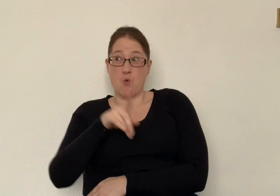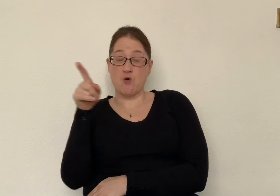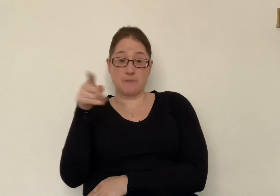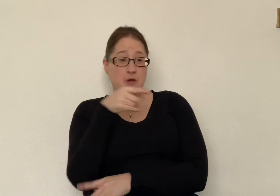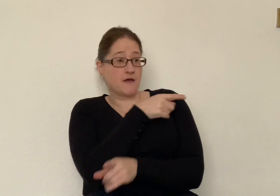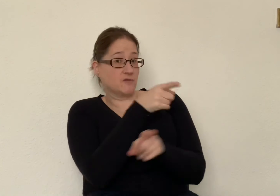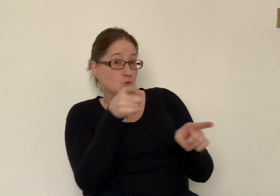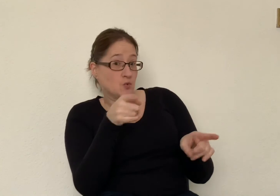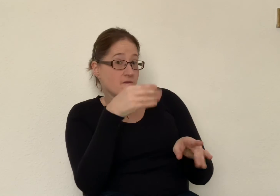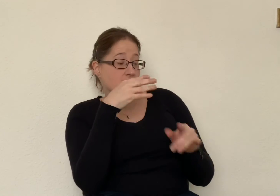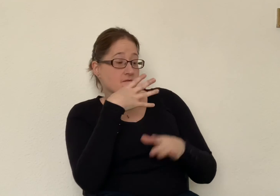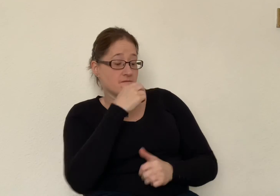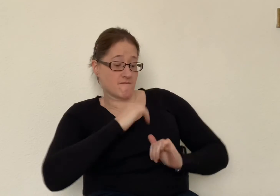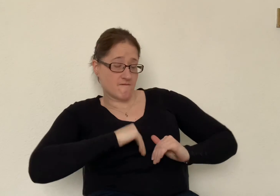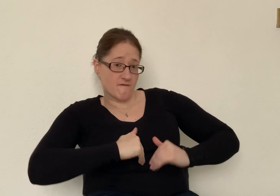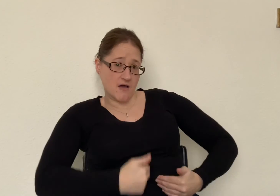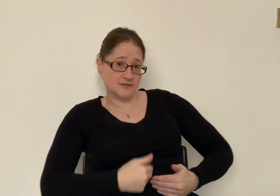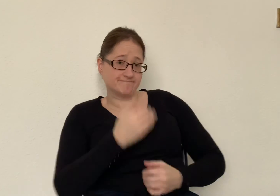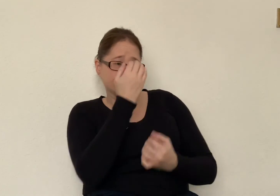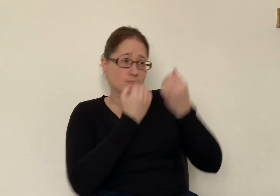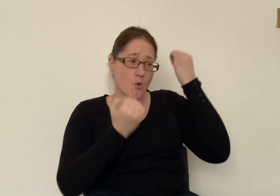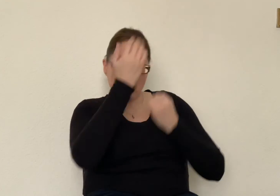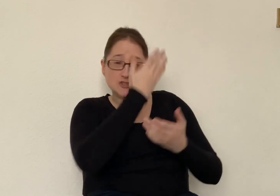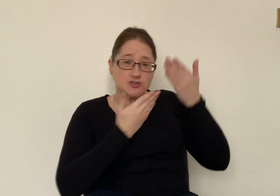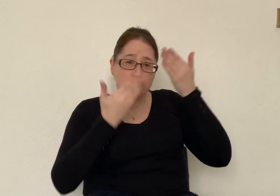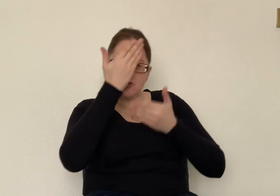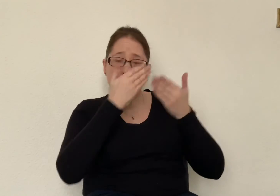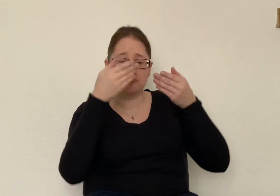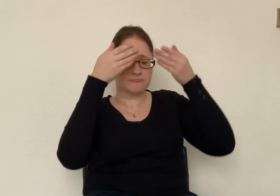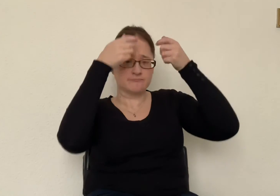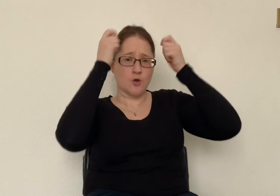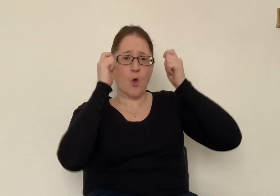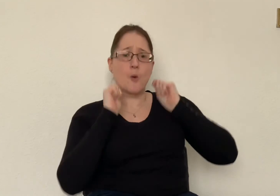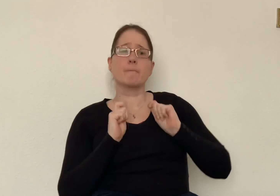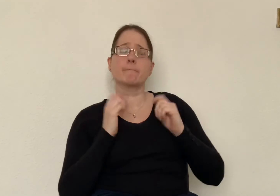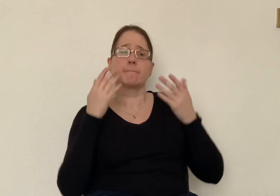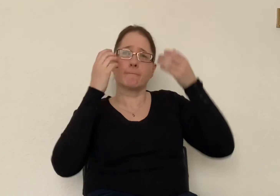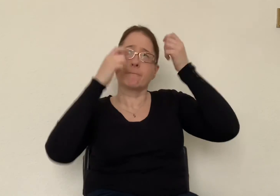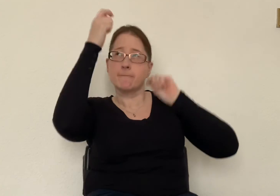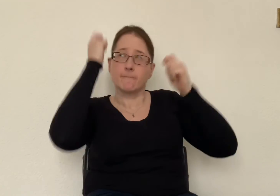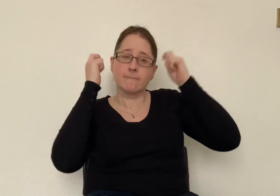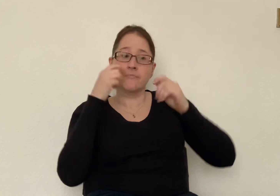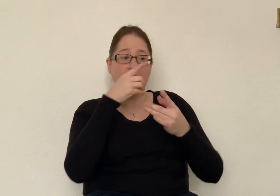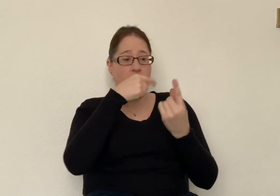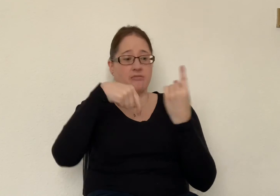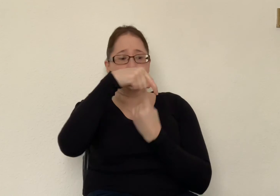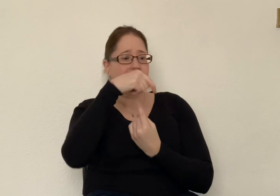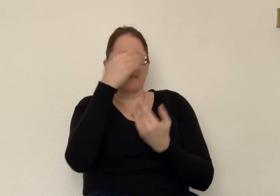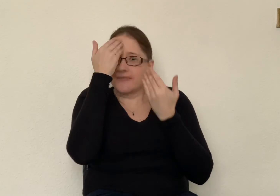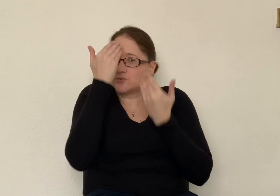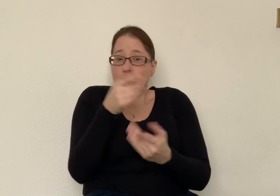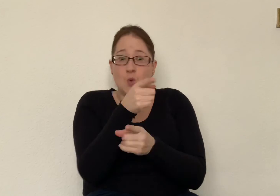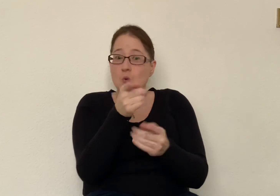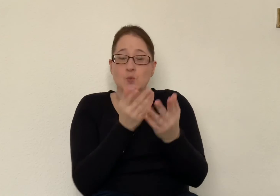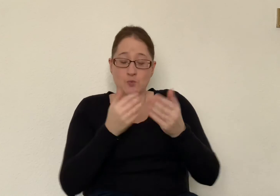fast wash your face comb your hair so that other people do not know that you are fasting